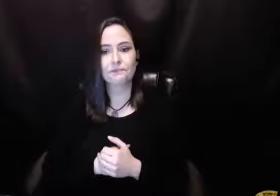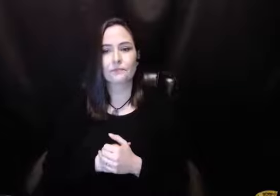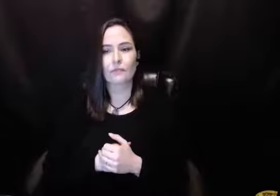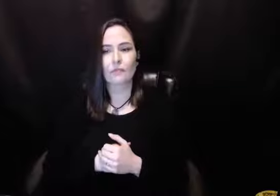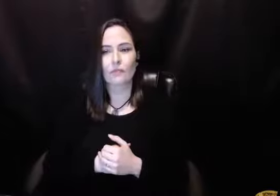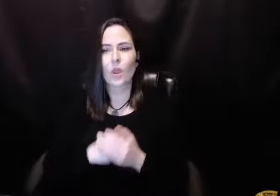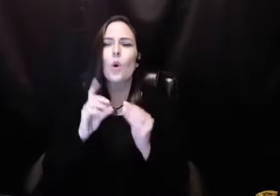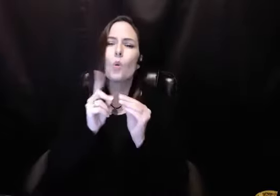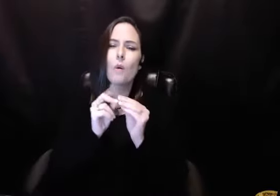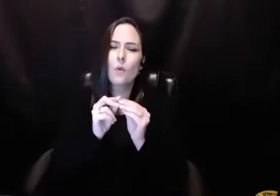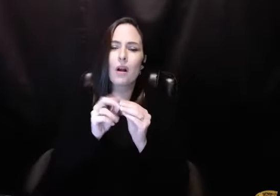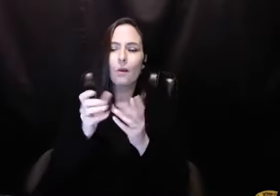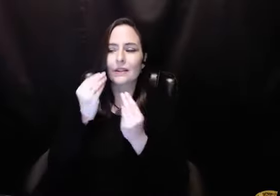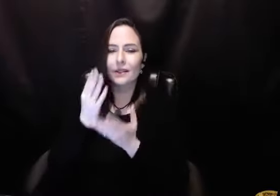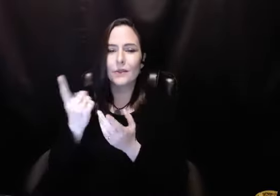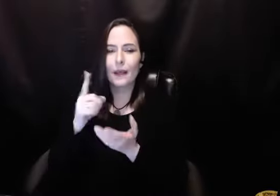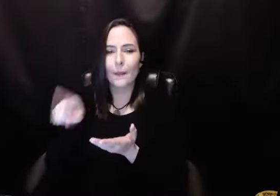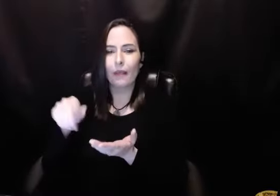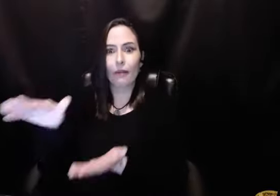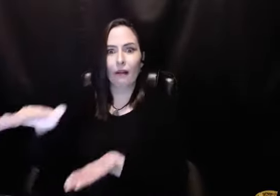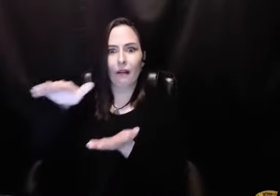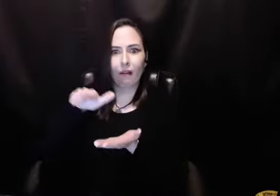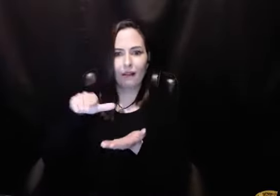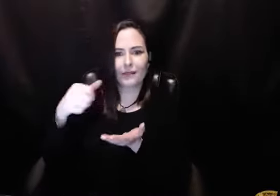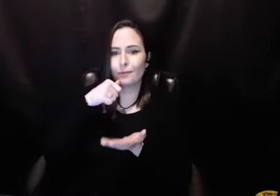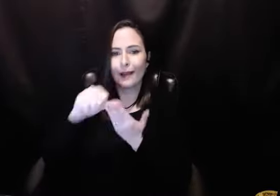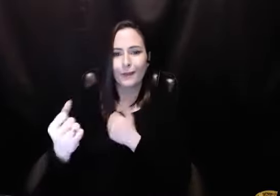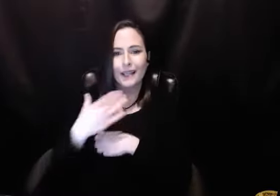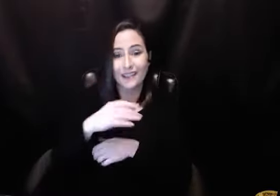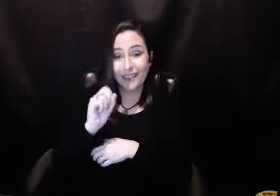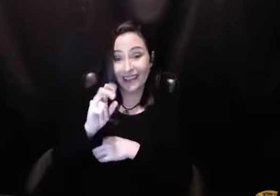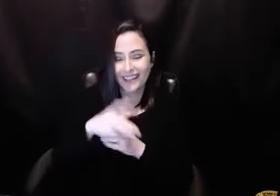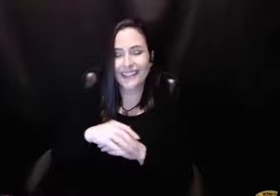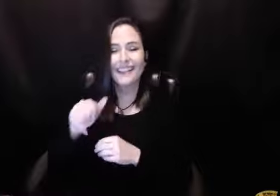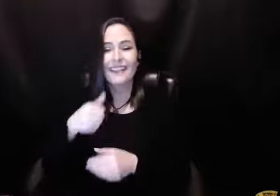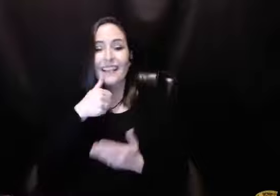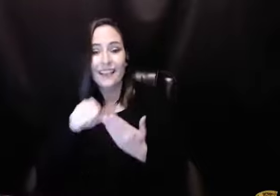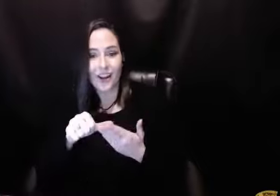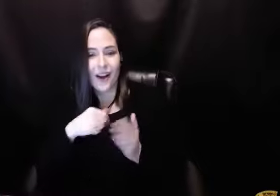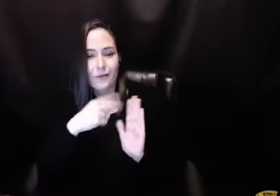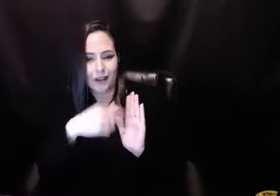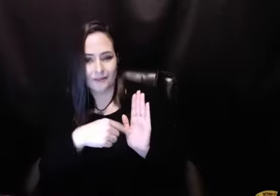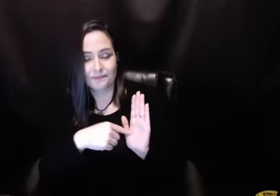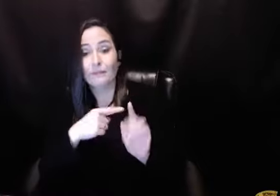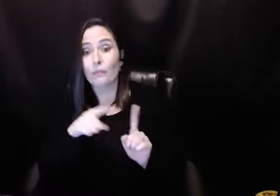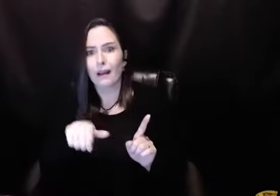spiritual guidance from the sponsor. Mary Pearl, can I just say a couple of other things just about that package that you sent? Do you want to move on?